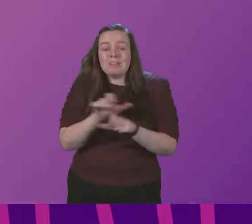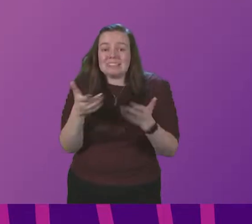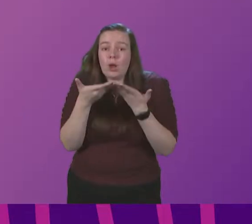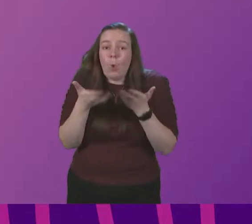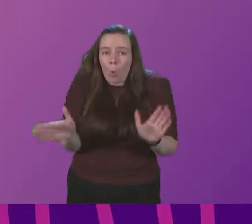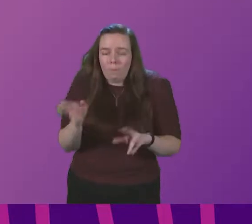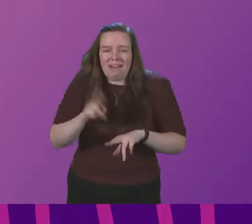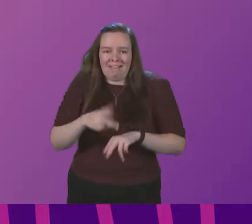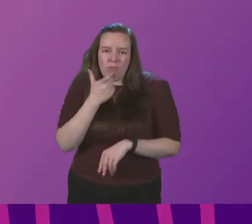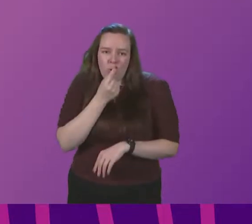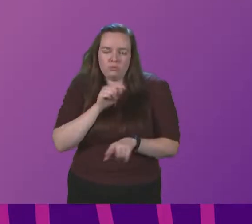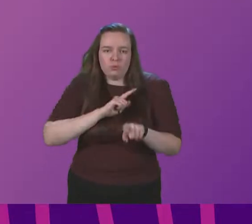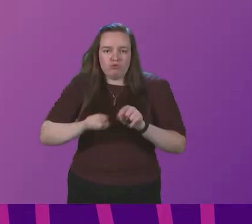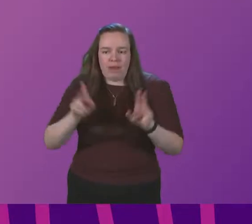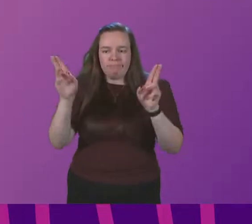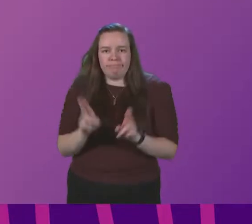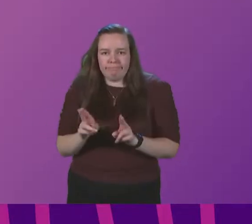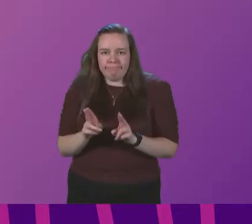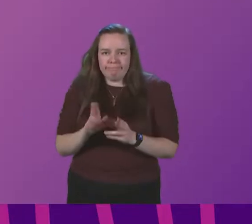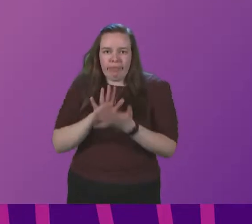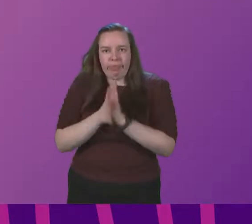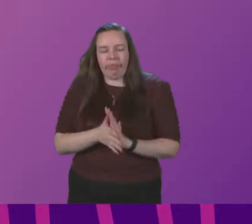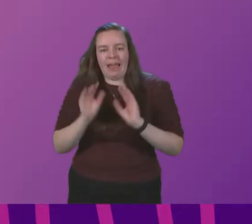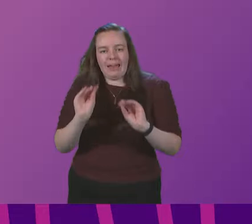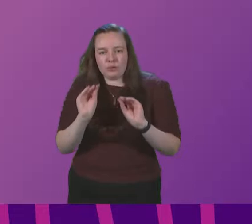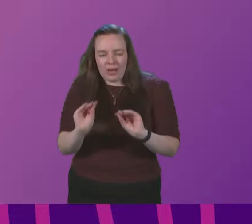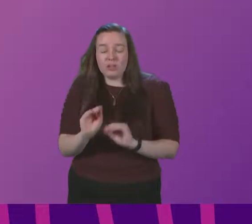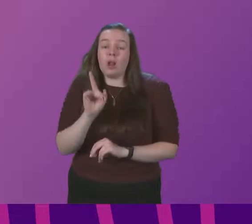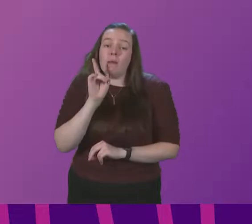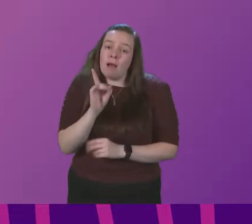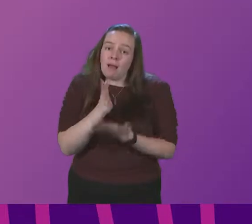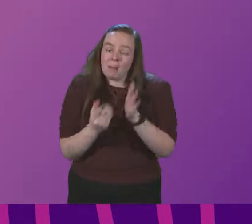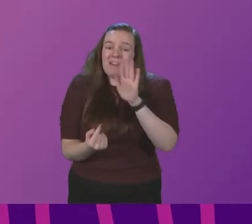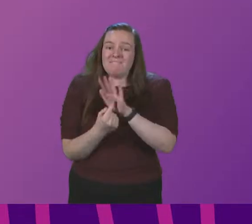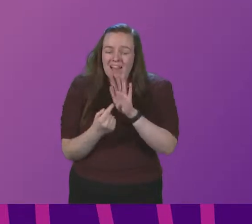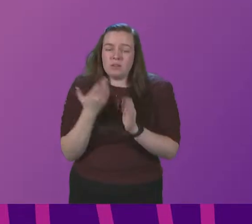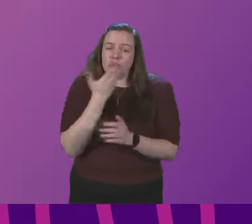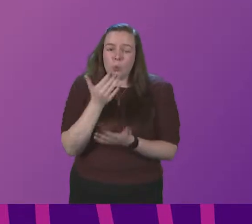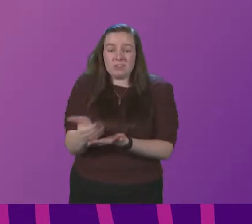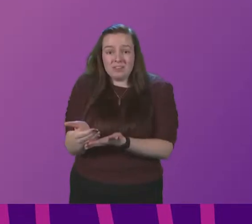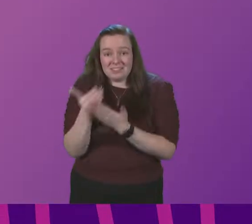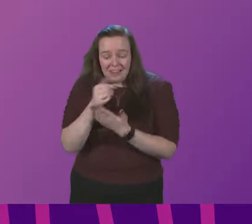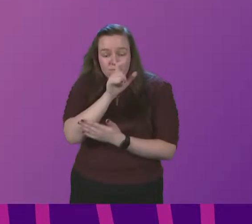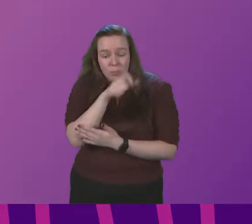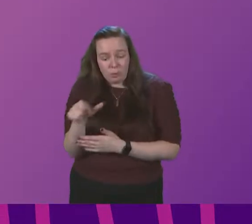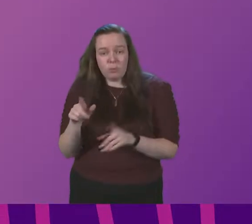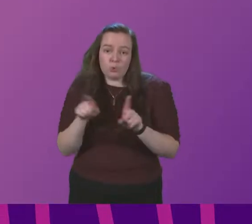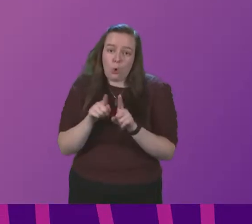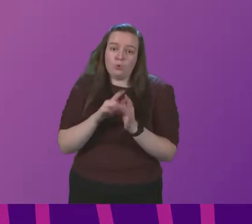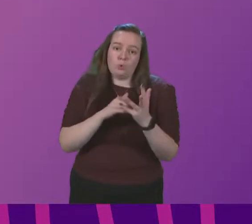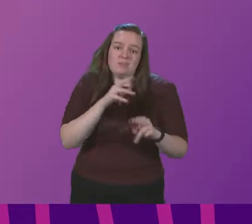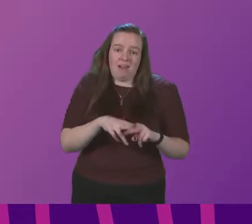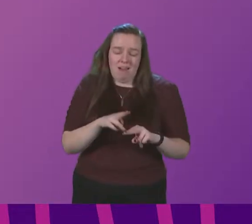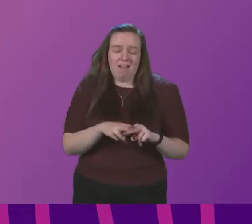possible, to minimise further disruption to education. However, it is vital that schools are safe for pupils and for staff.